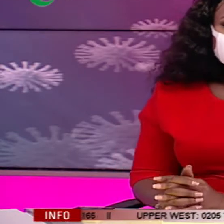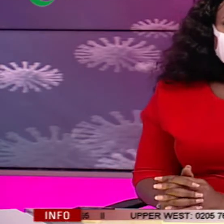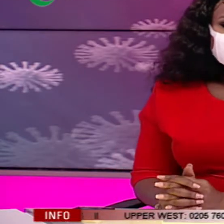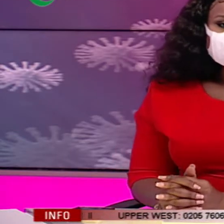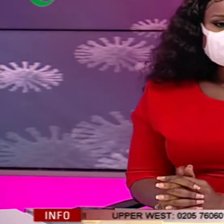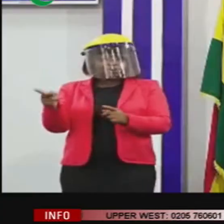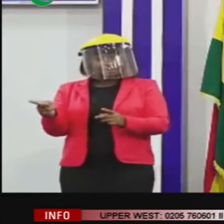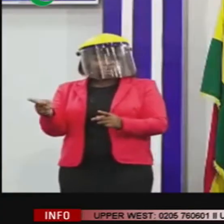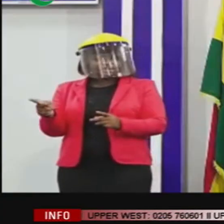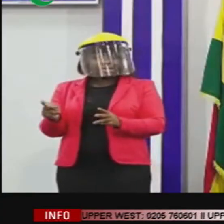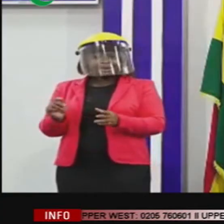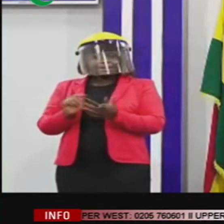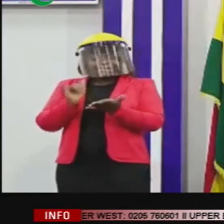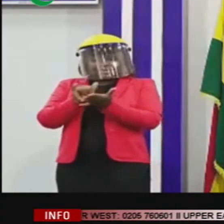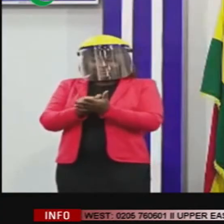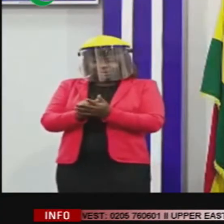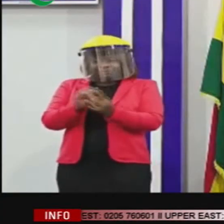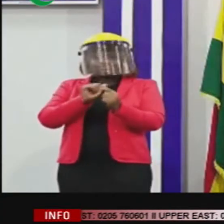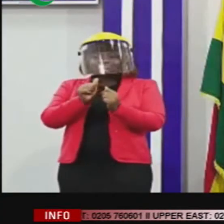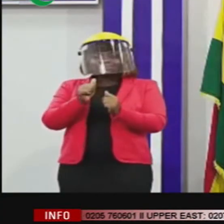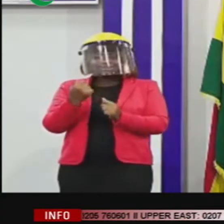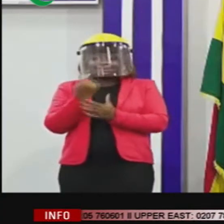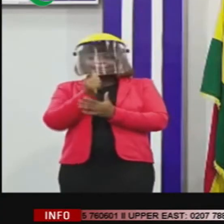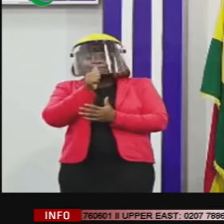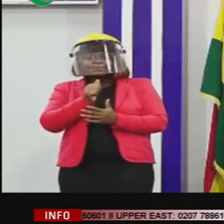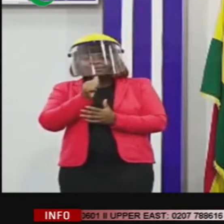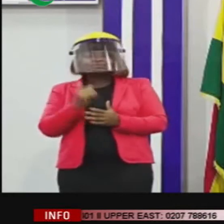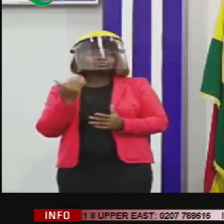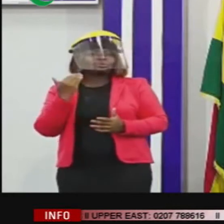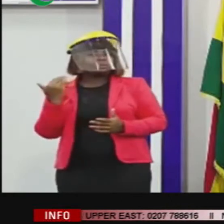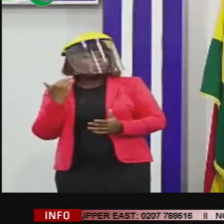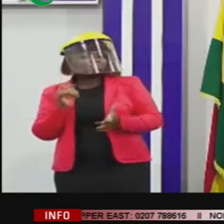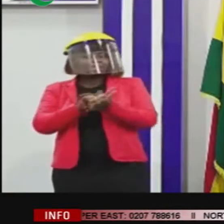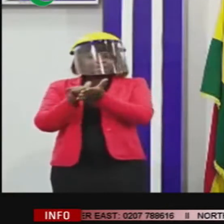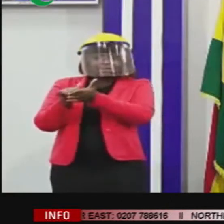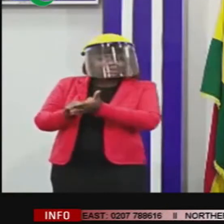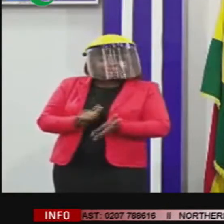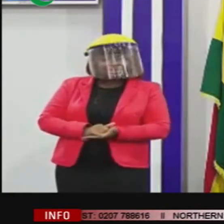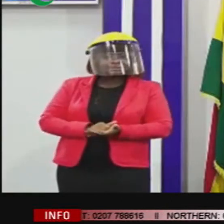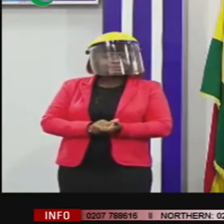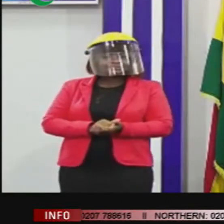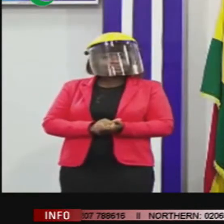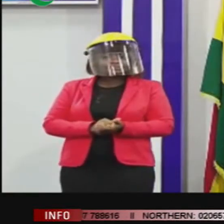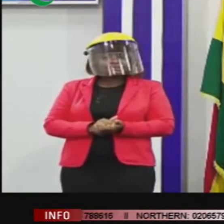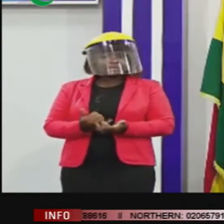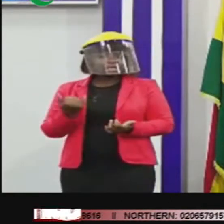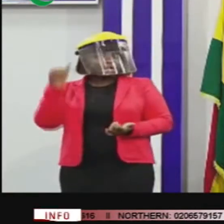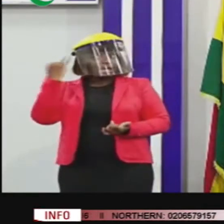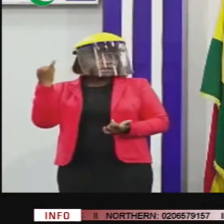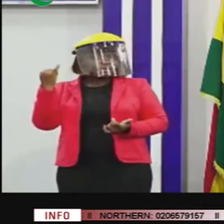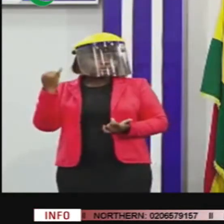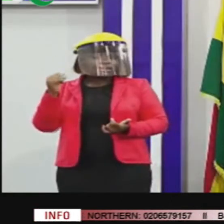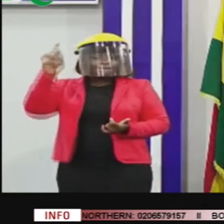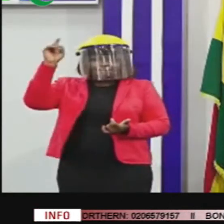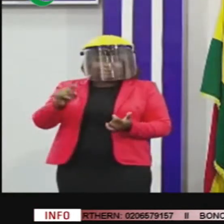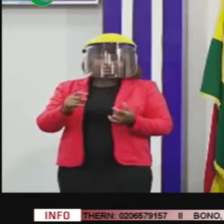this. In non-private space, which means in this public space, the idea is to ensure that you